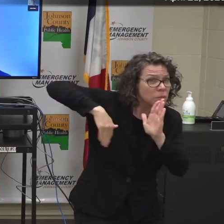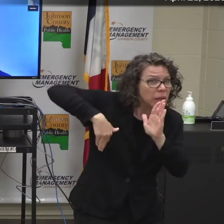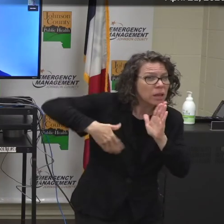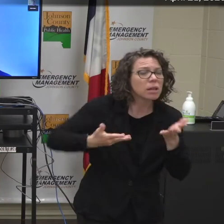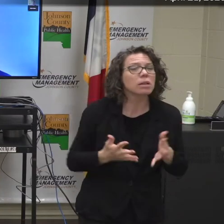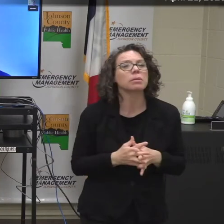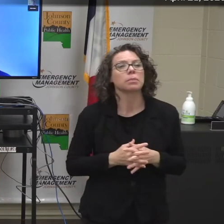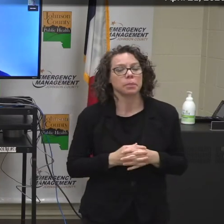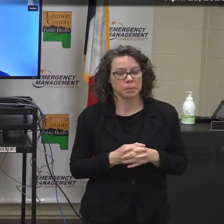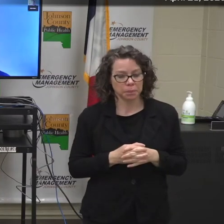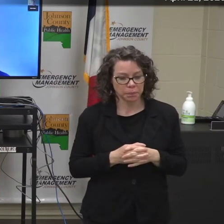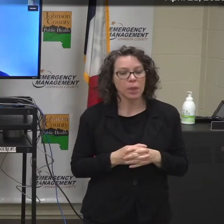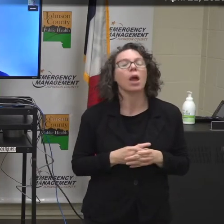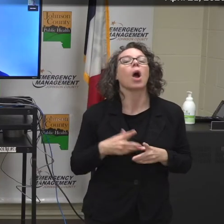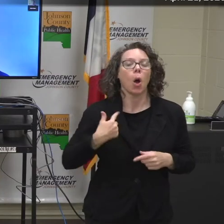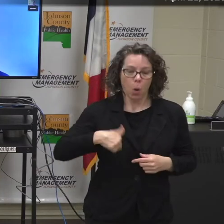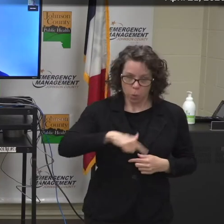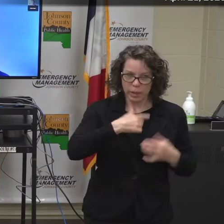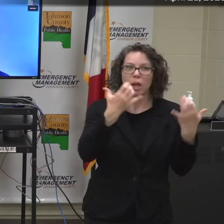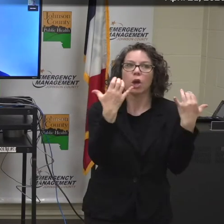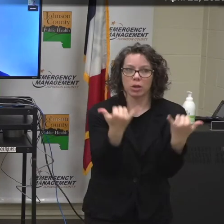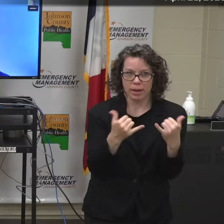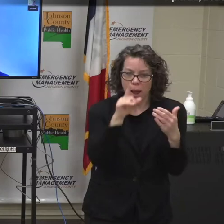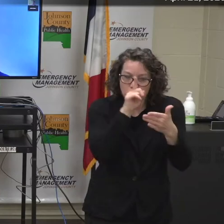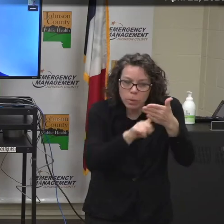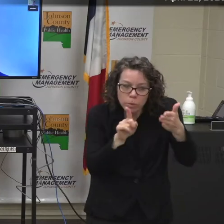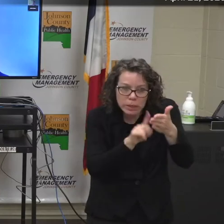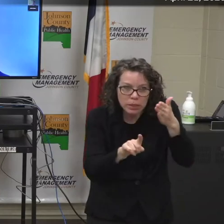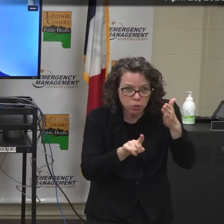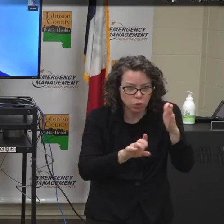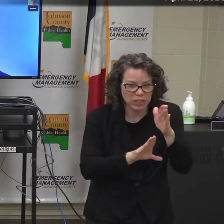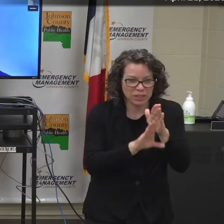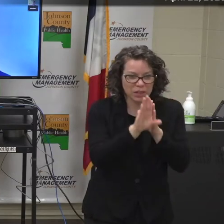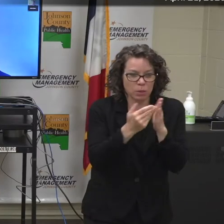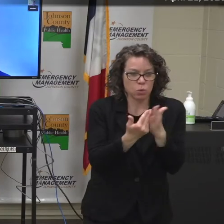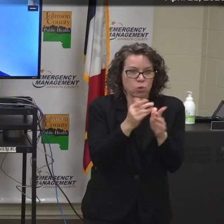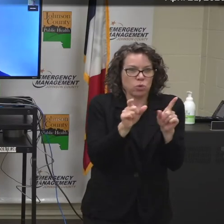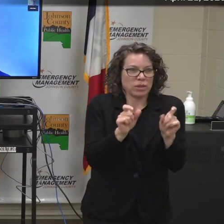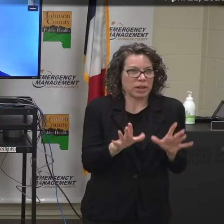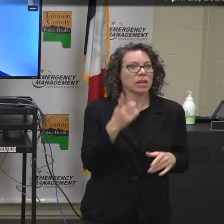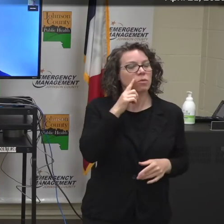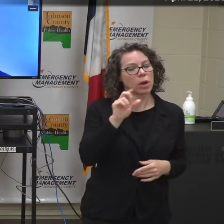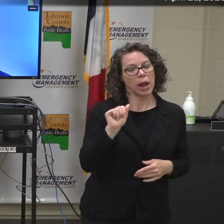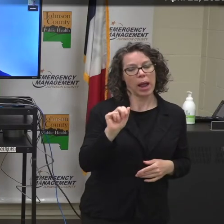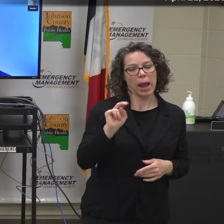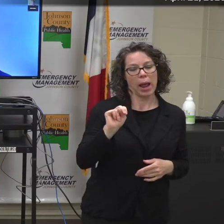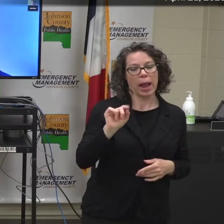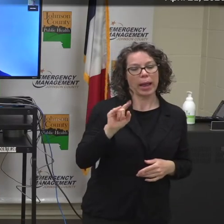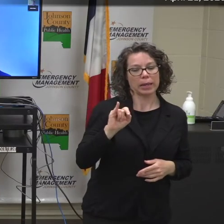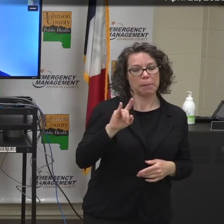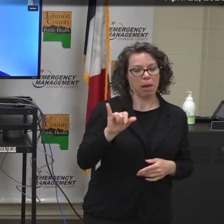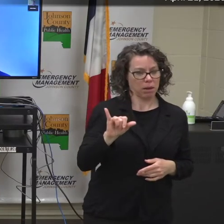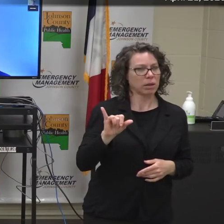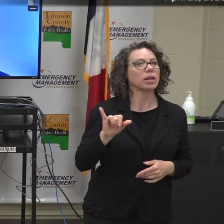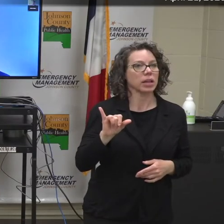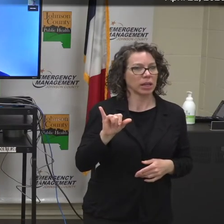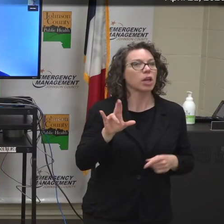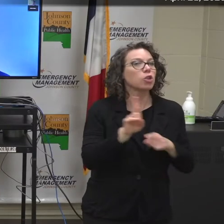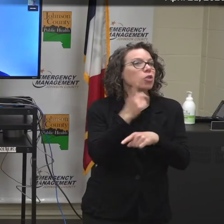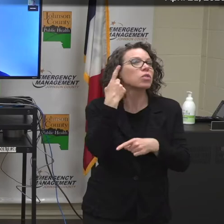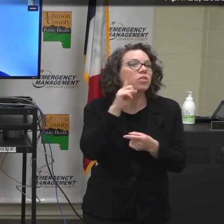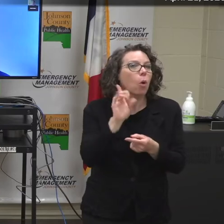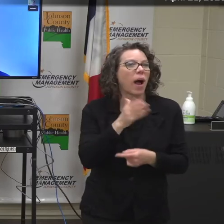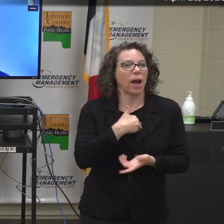We are exploring antibody testing. We are considering it for clinical use